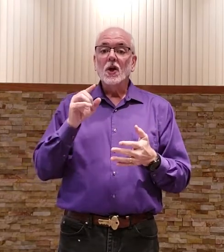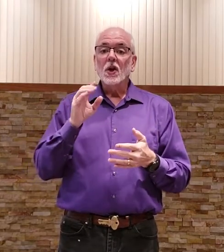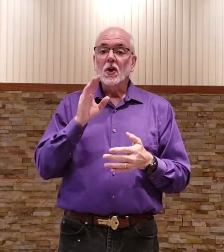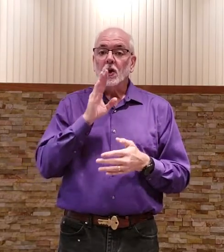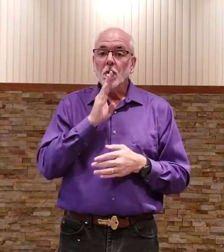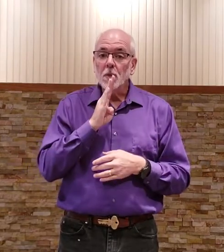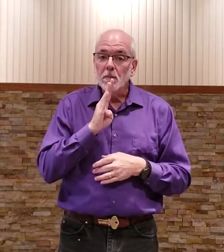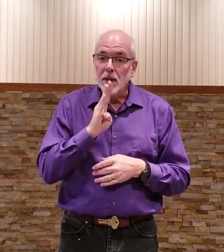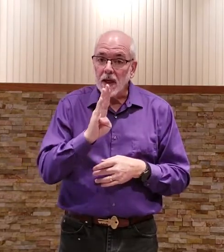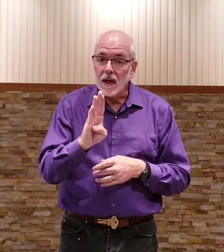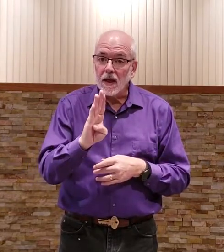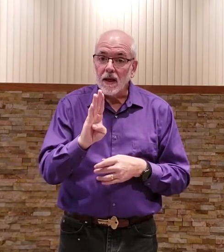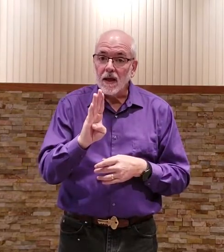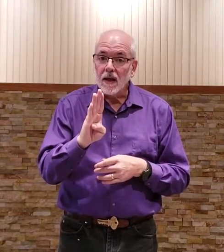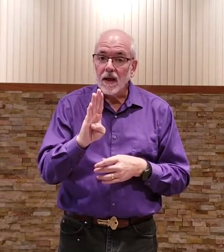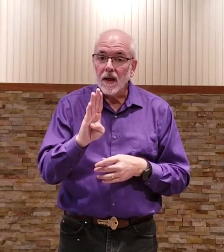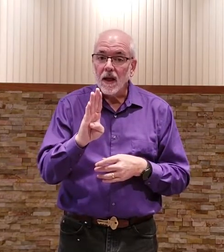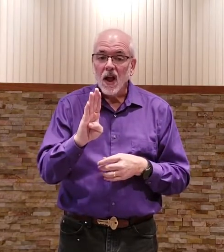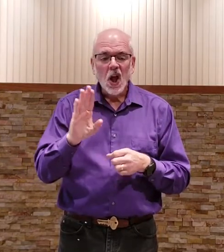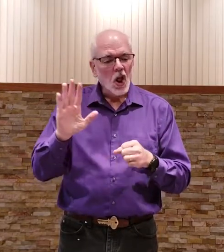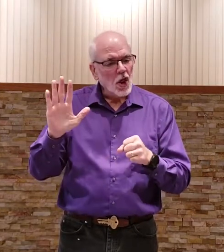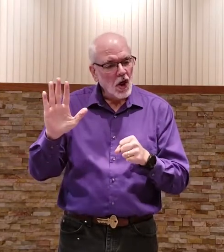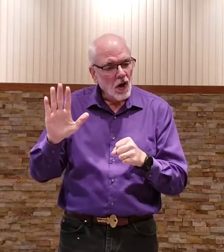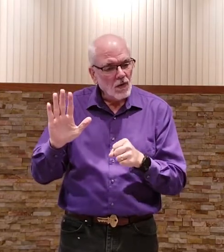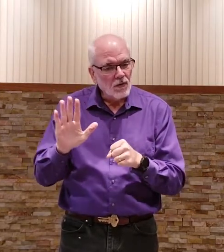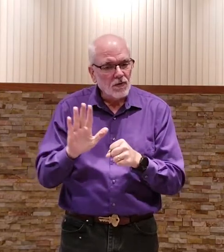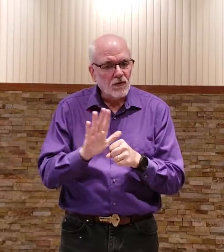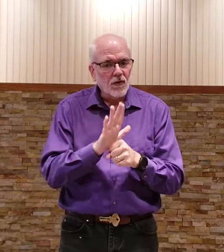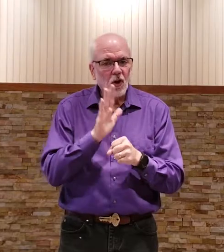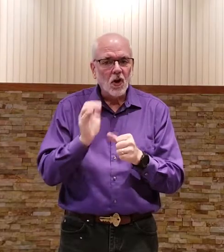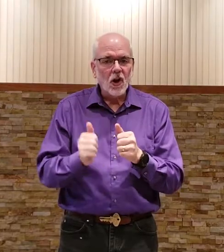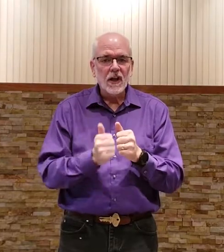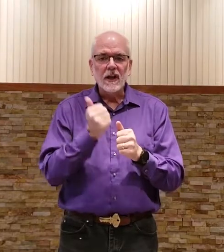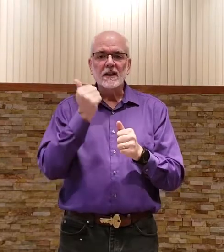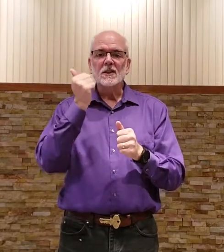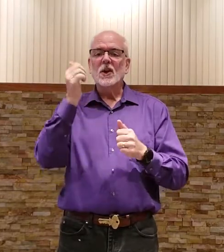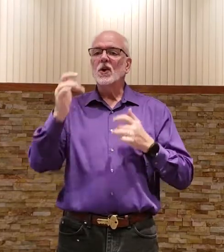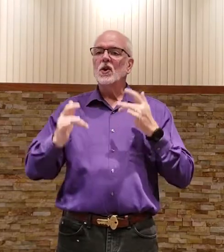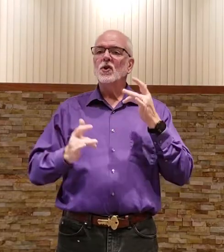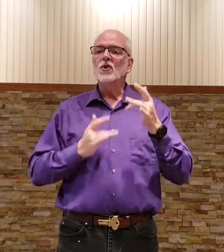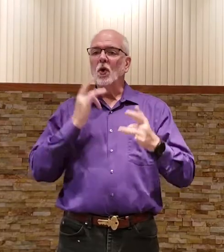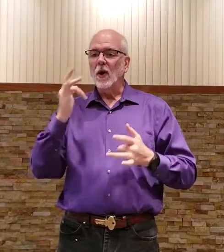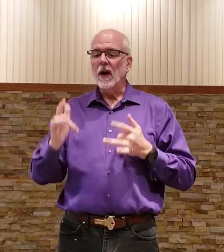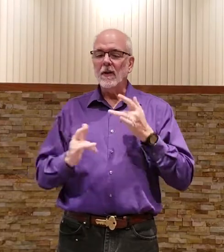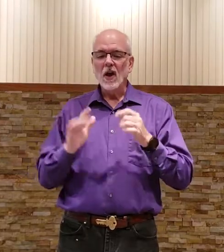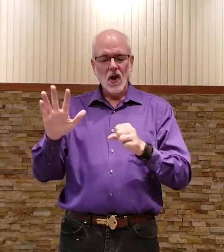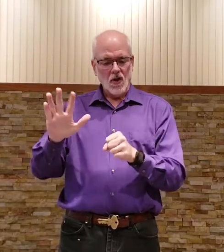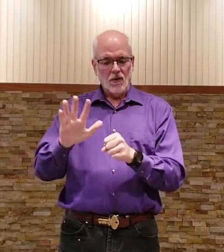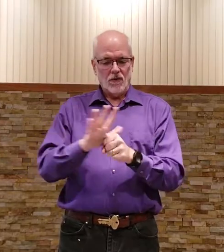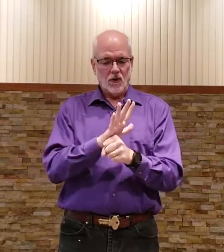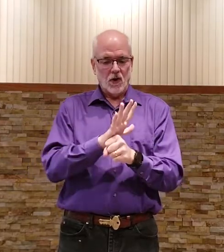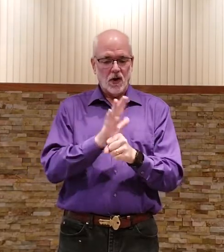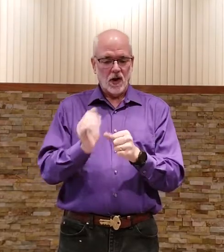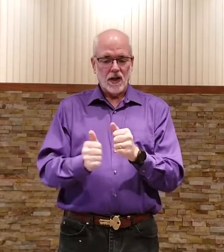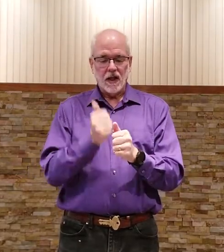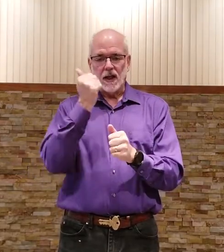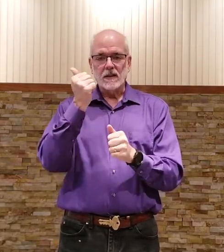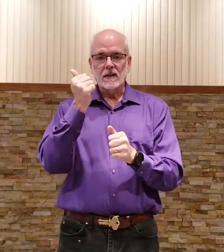to be the fullest joy fullest